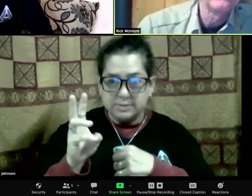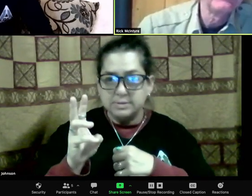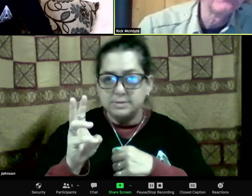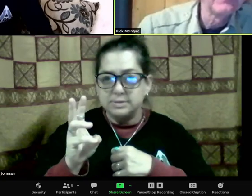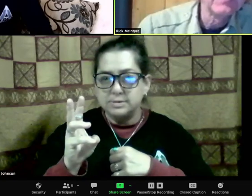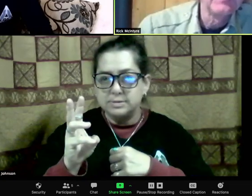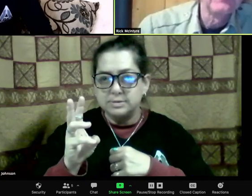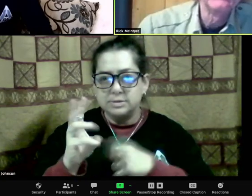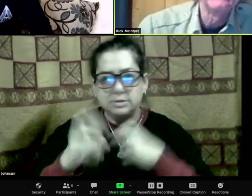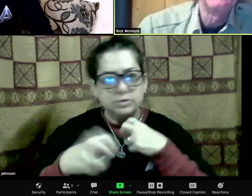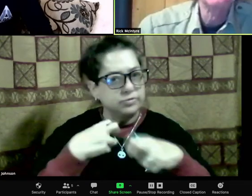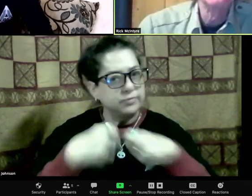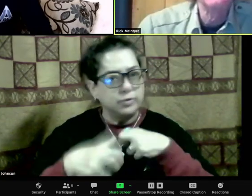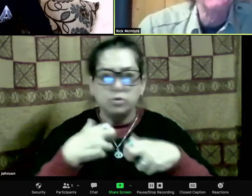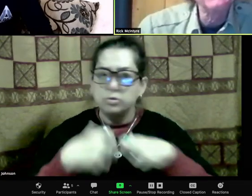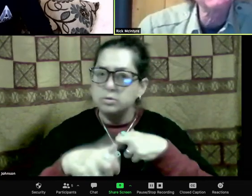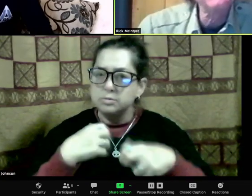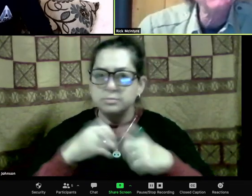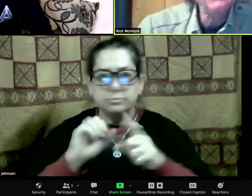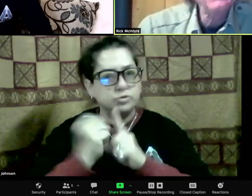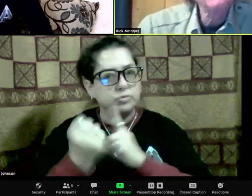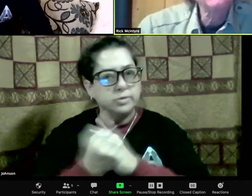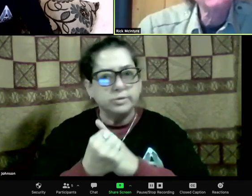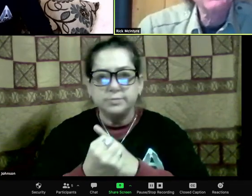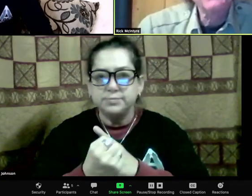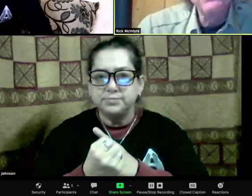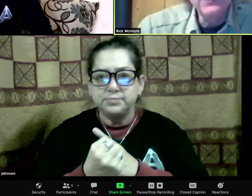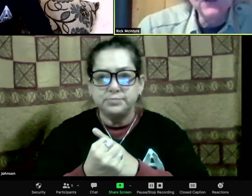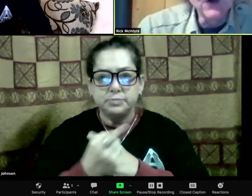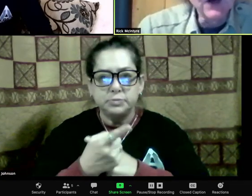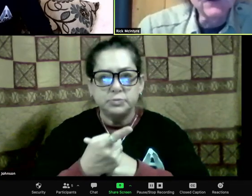Yes. Yes. So she's a very important wolf.